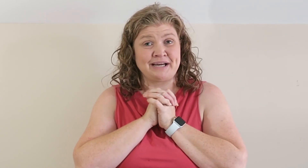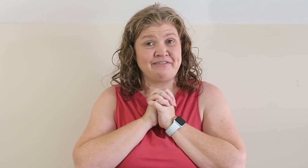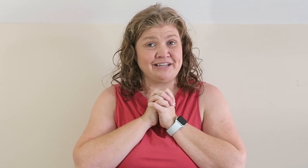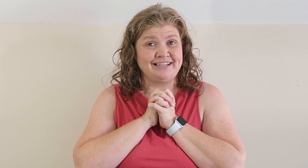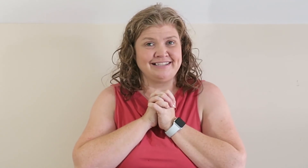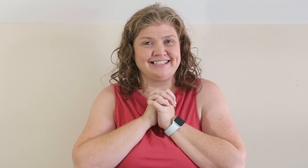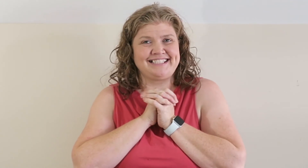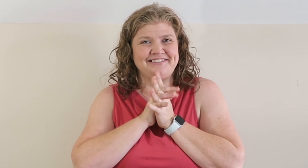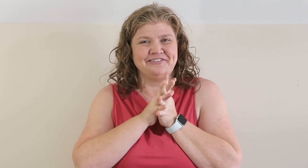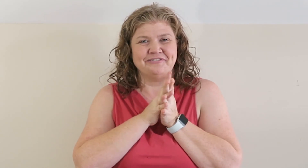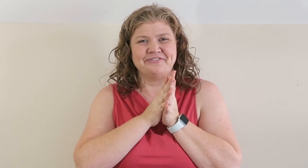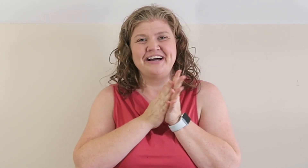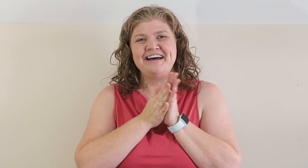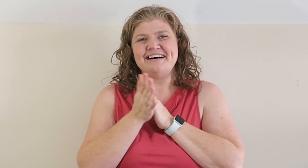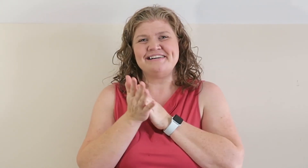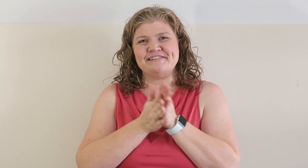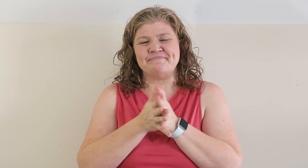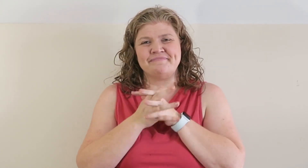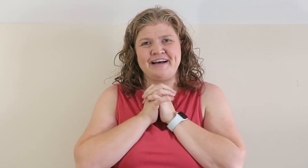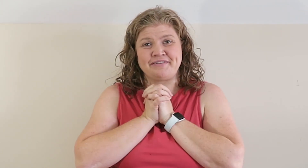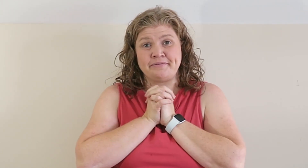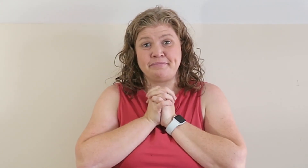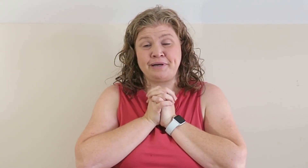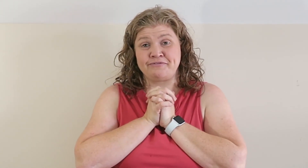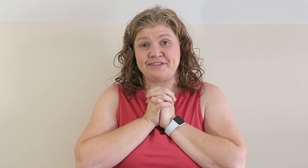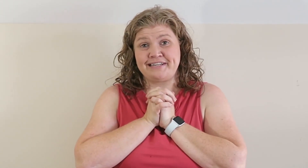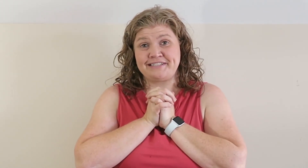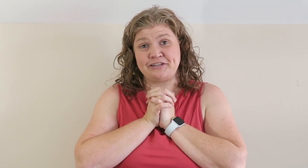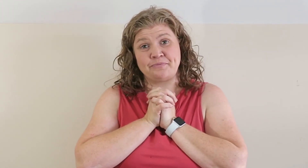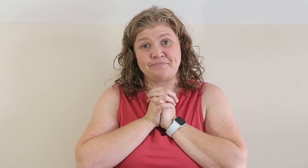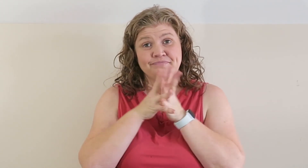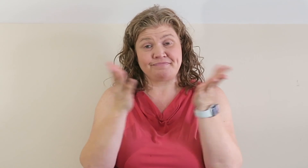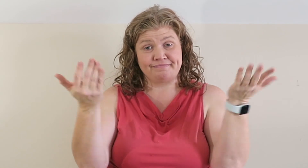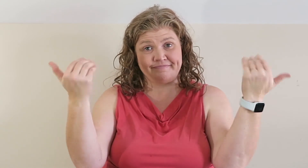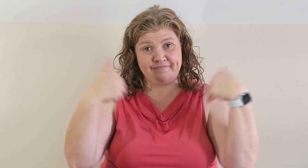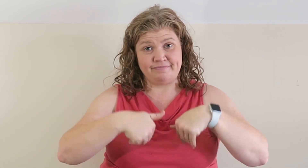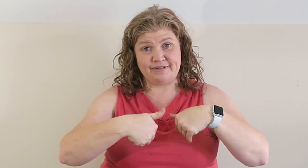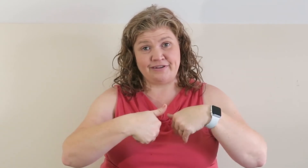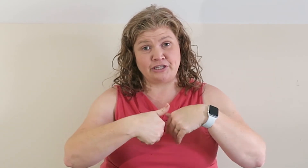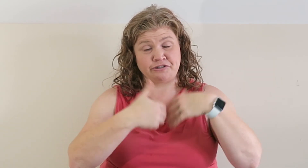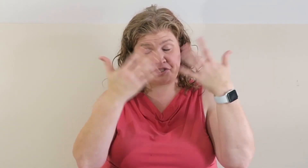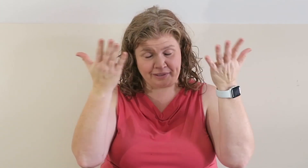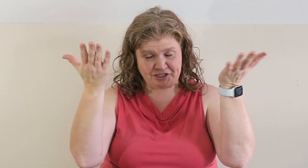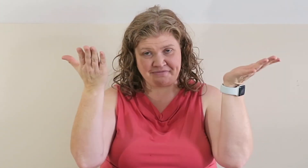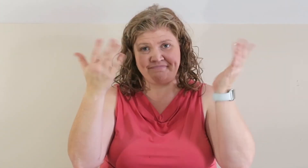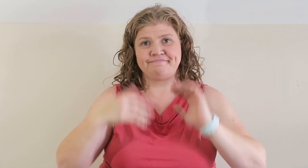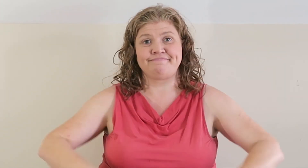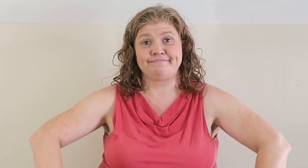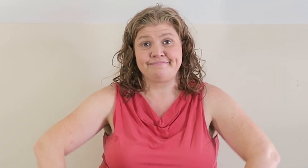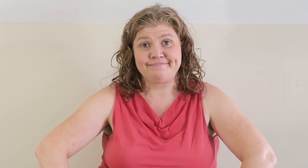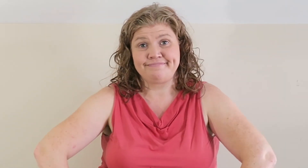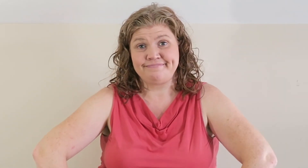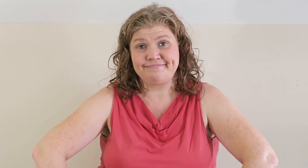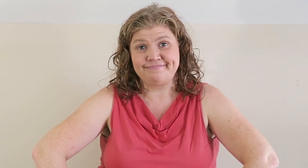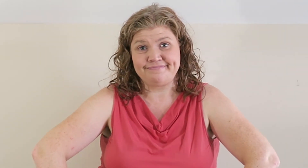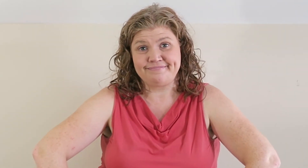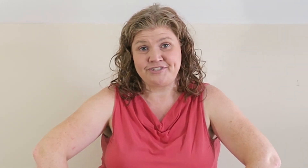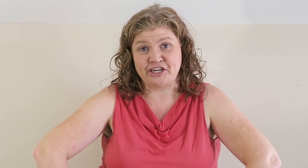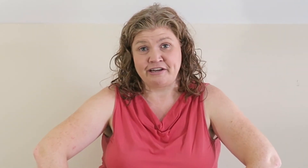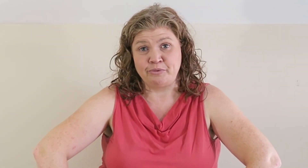kind of intense to, um, have to plan for that. So if that's your situation, check out